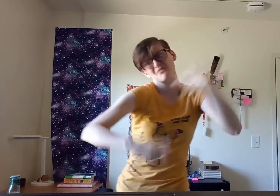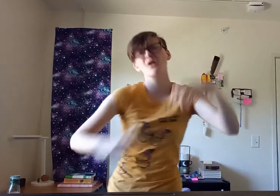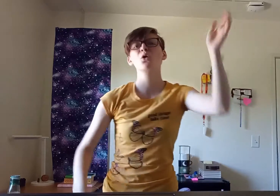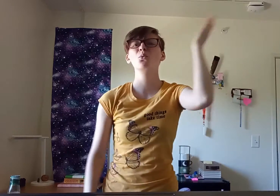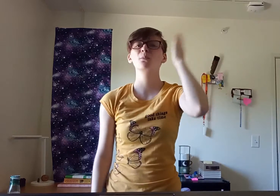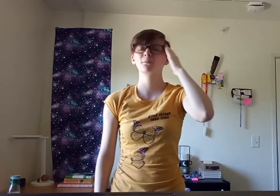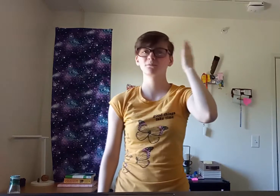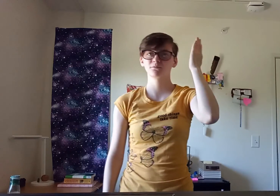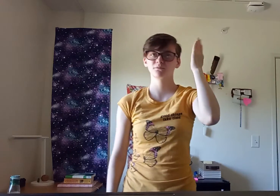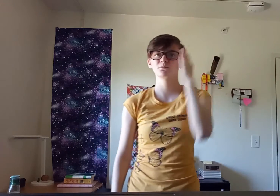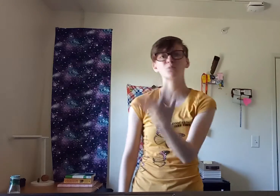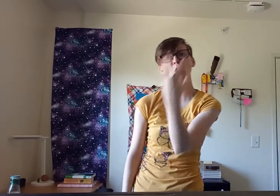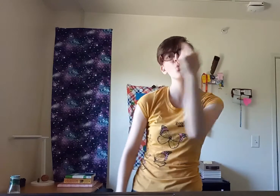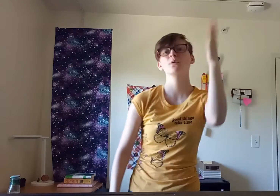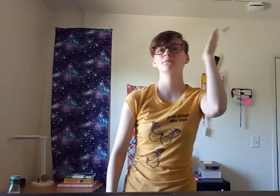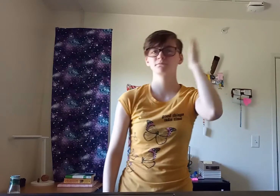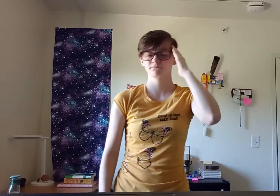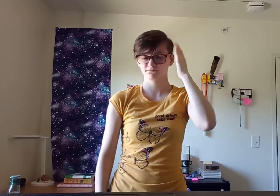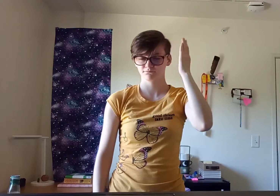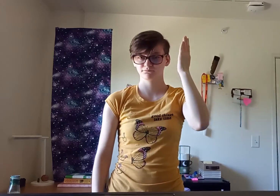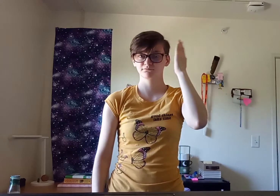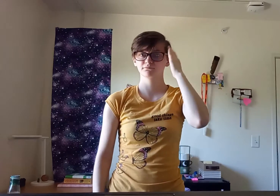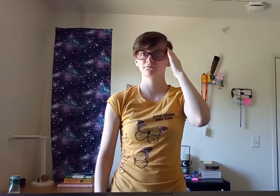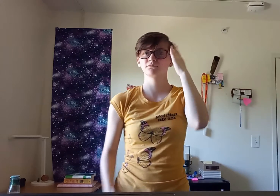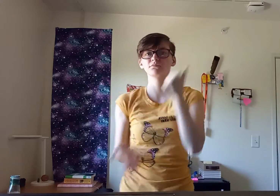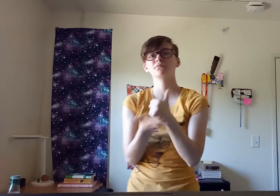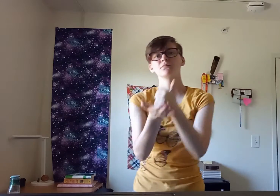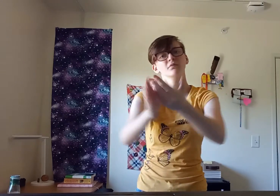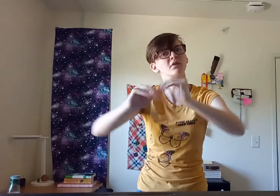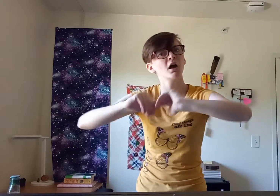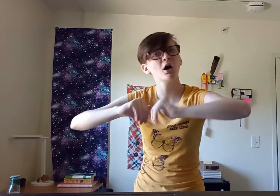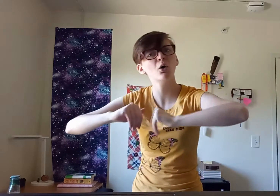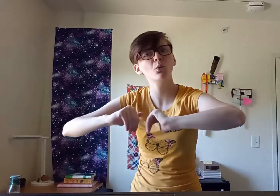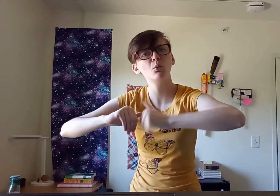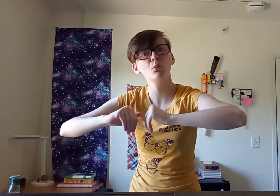I know it's done, I know it's done, it's done.